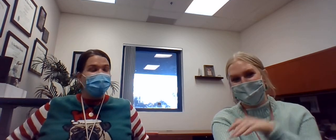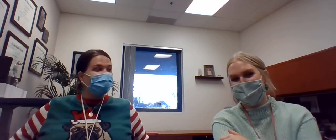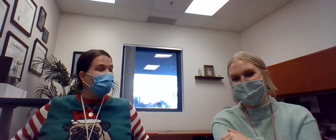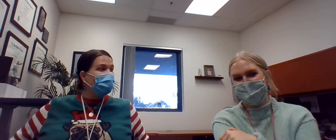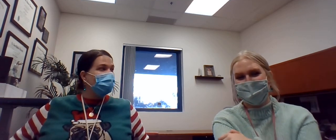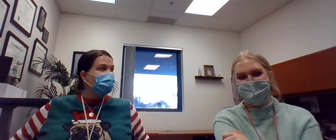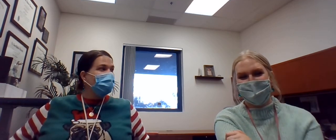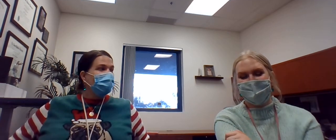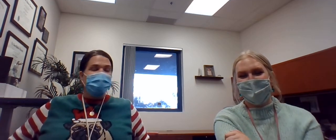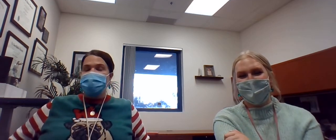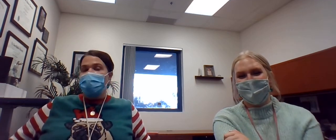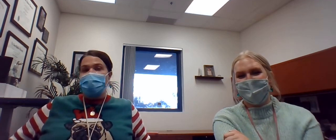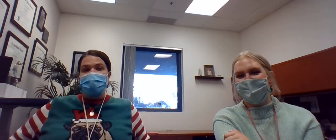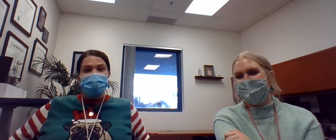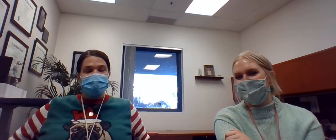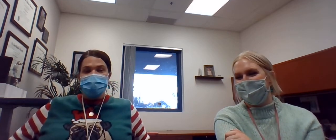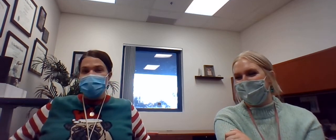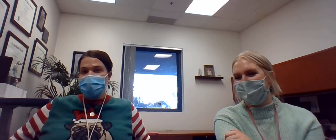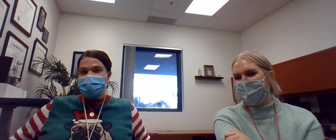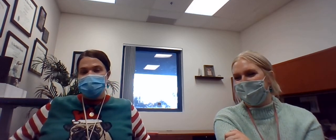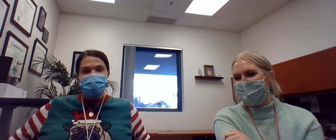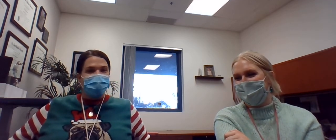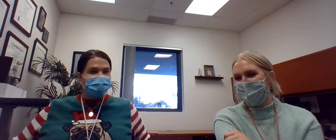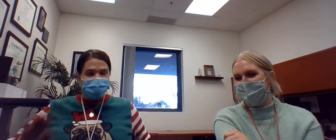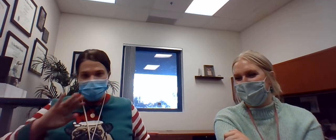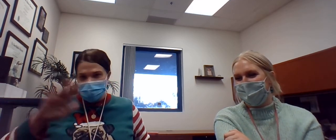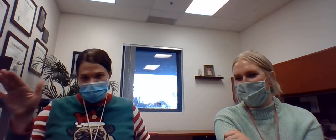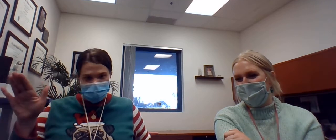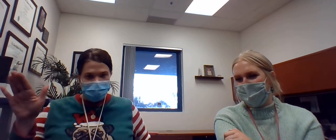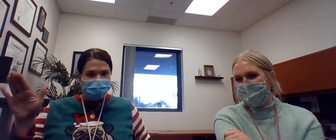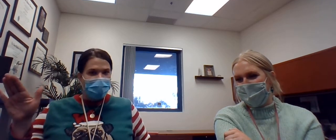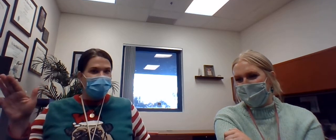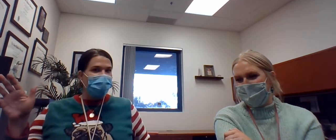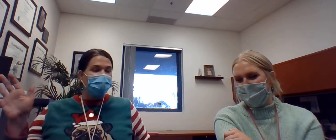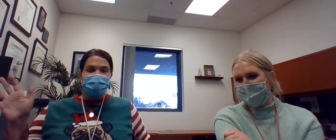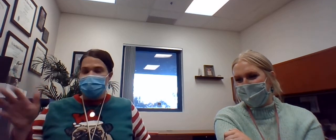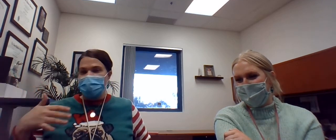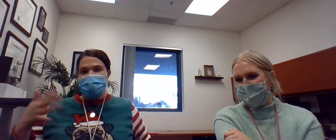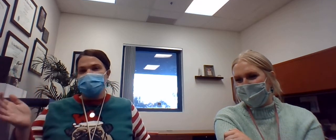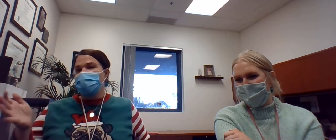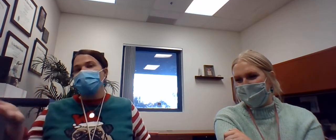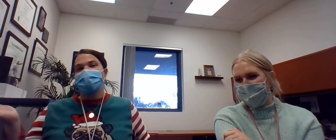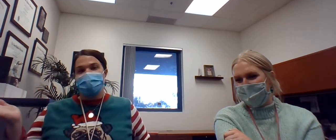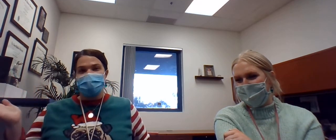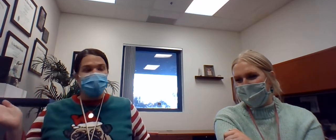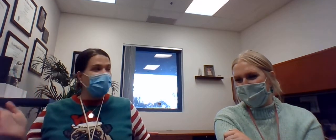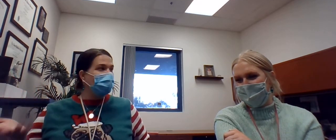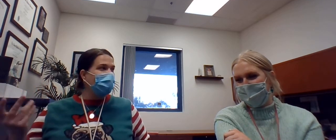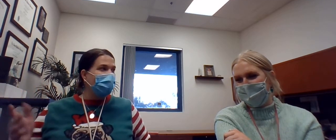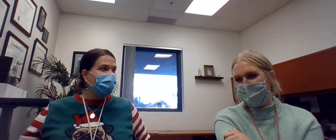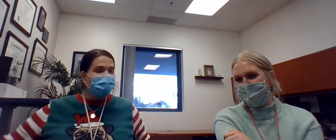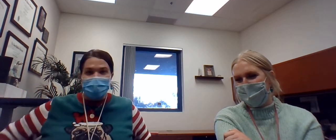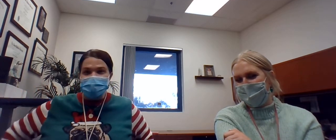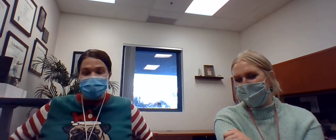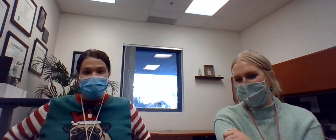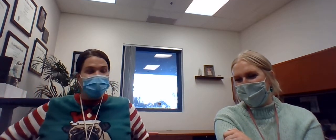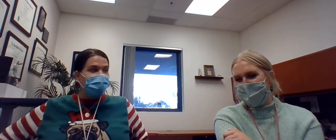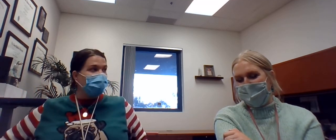like the Olympics, sorry, two weeks. This is O'Brien. Obviously, I'm working during the day, but at nighttime, I'm watching the Olympics.